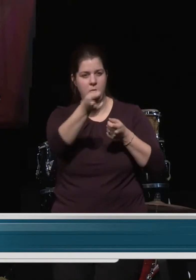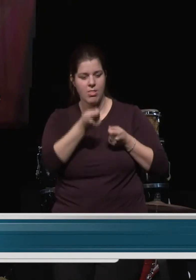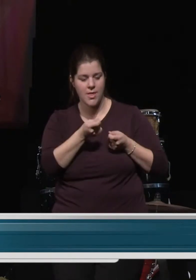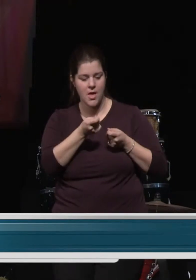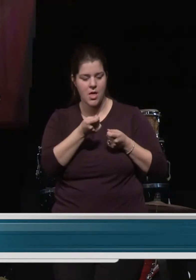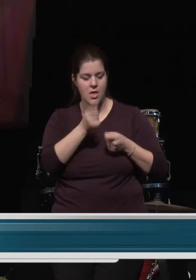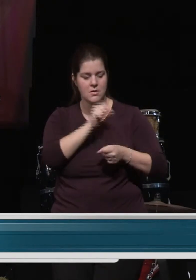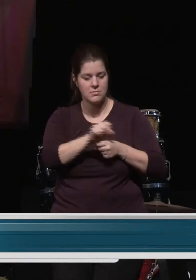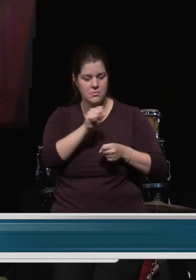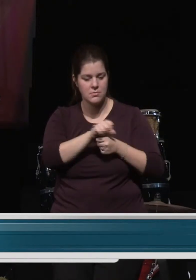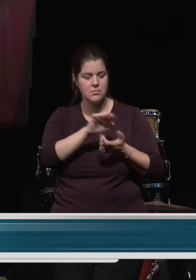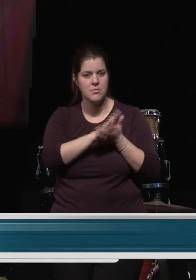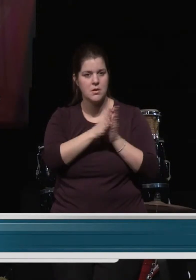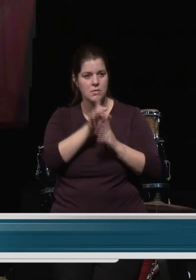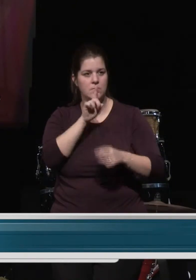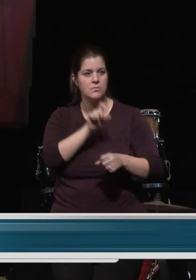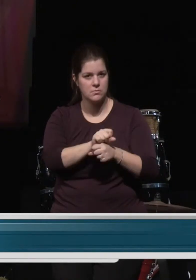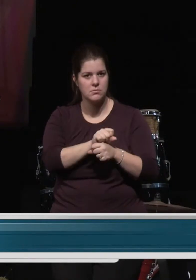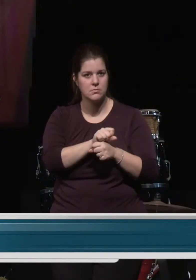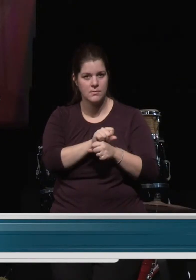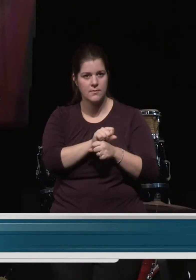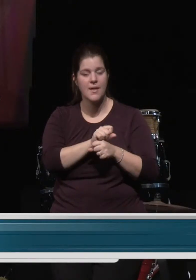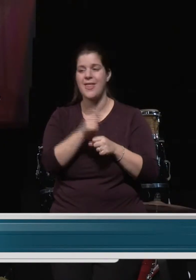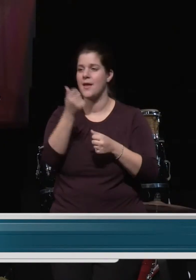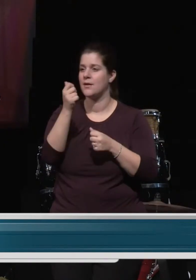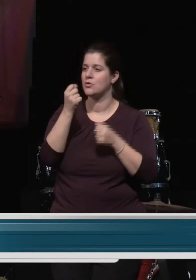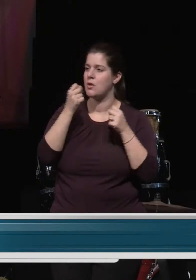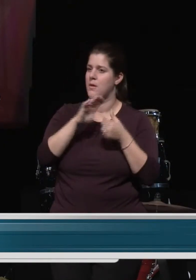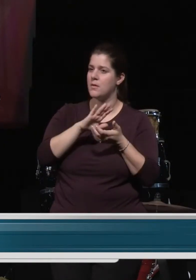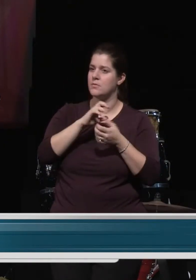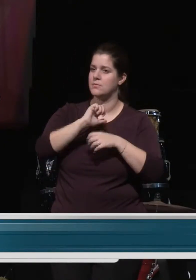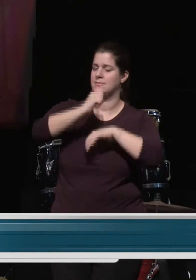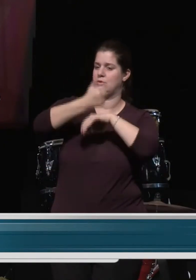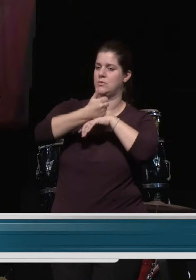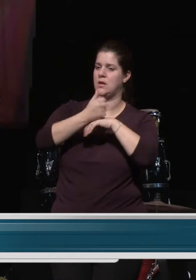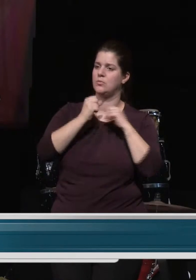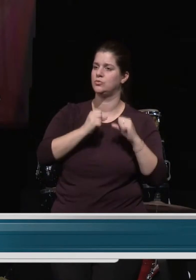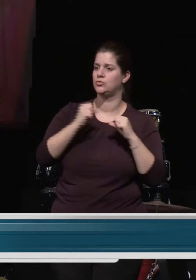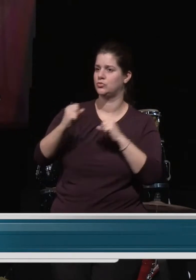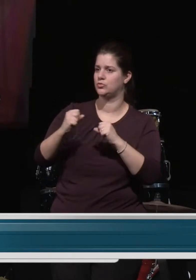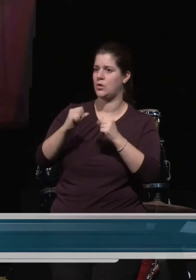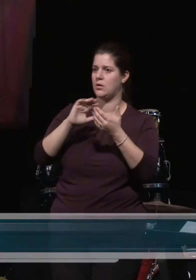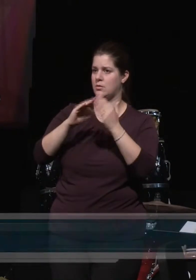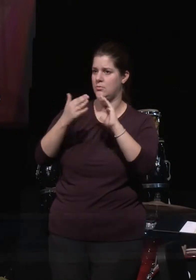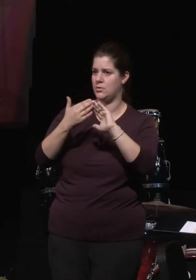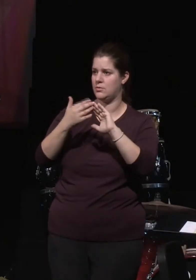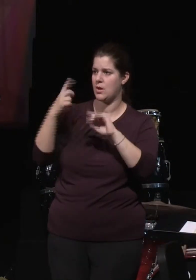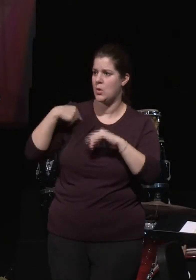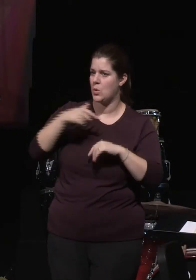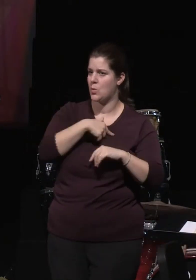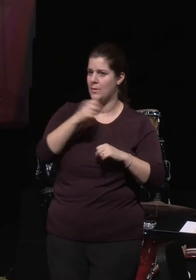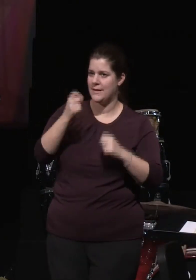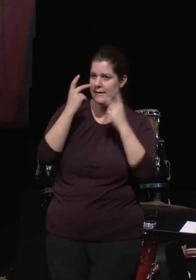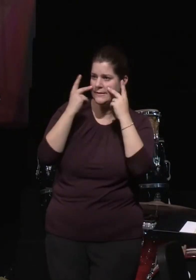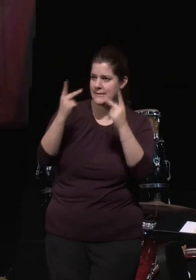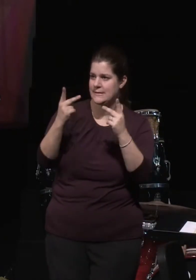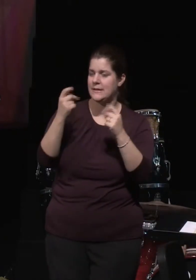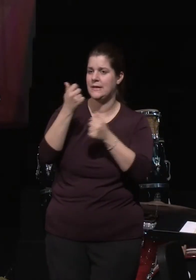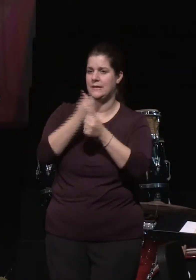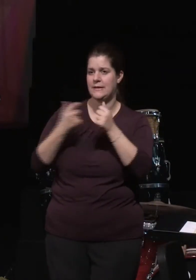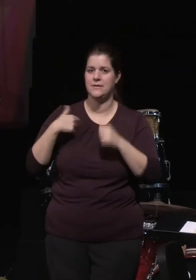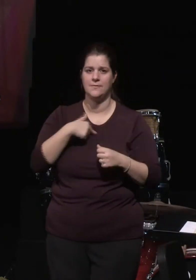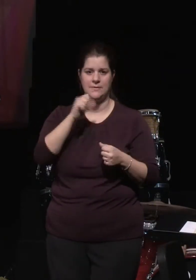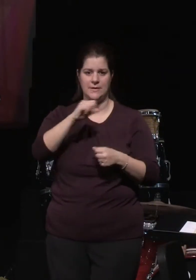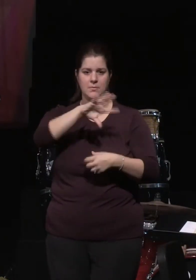that every single person here can see themselves as part of and every single person here will be able to